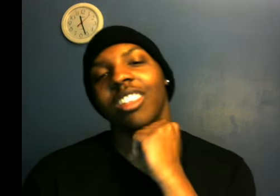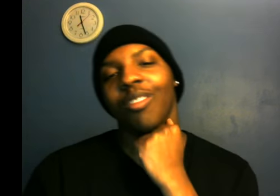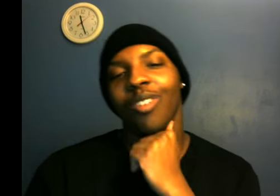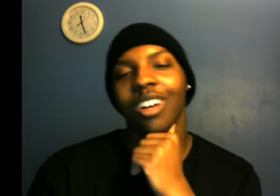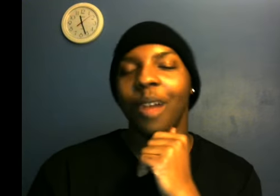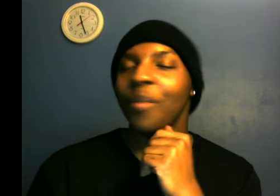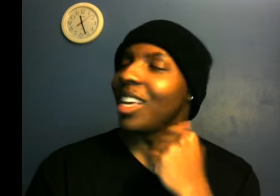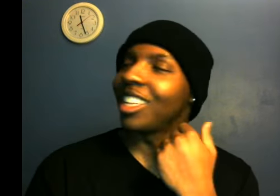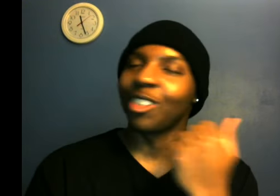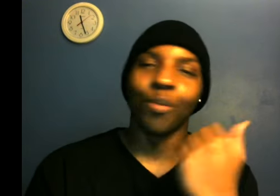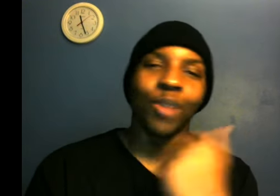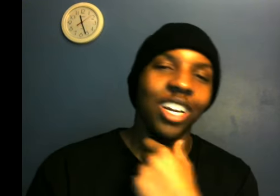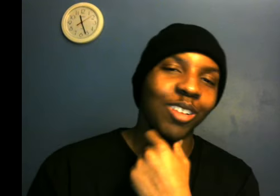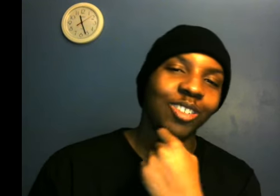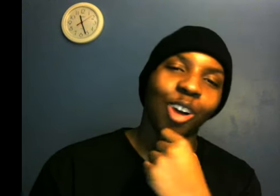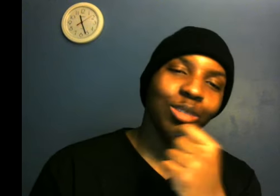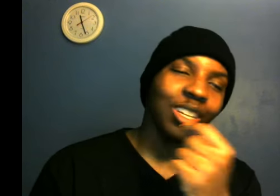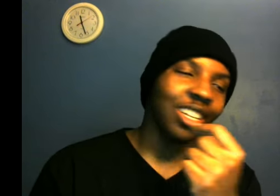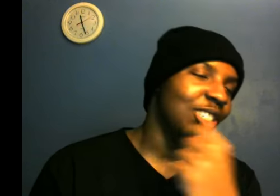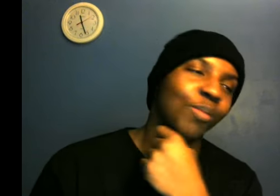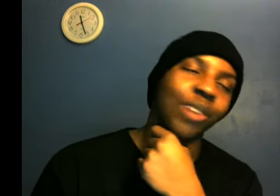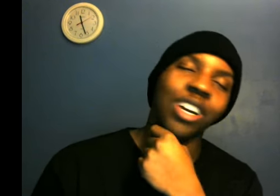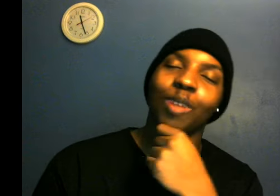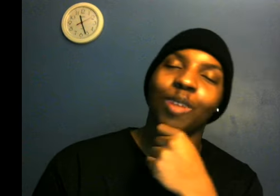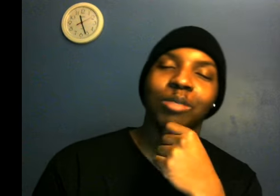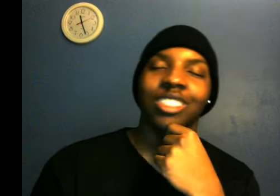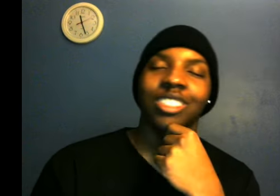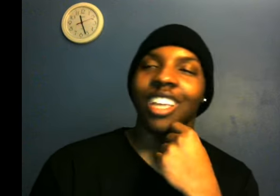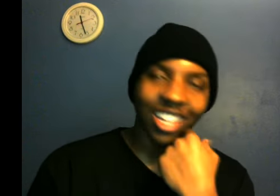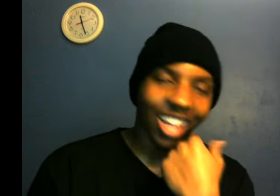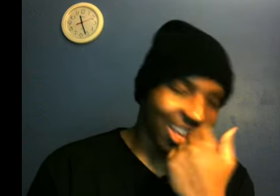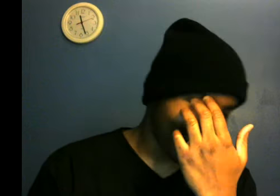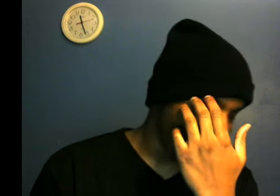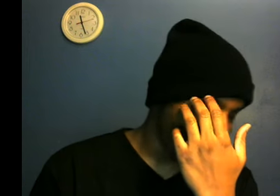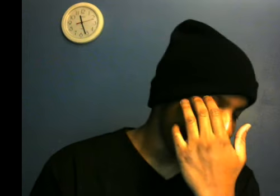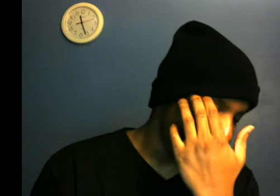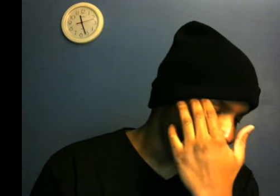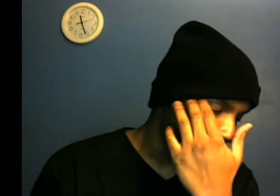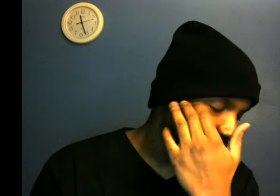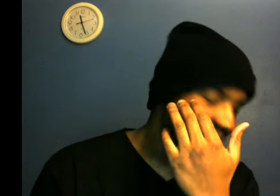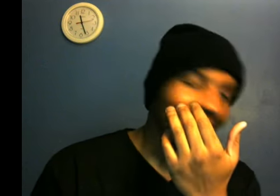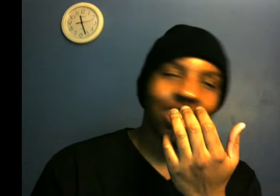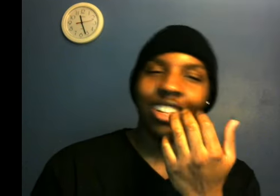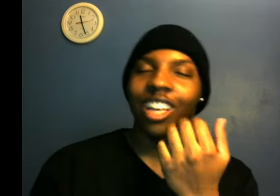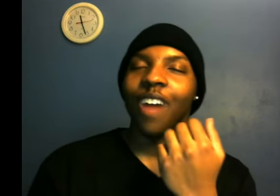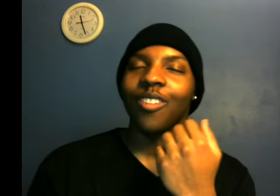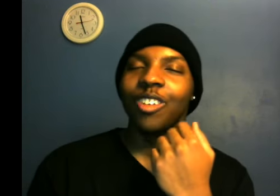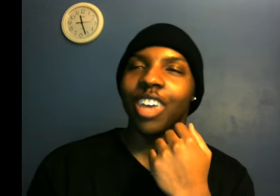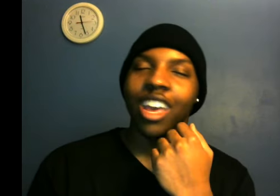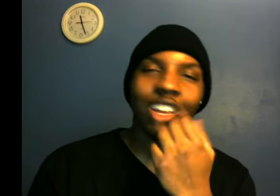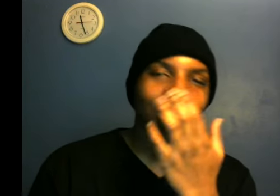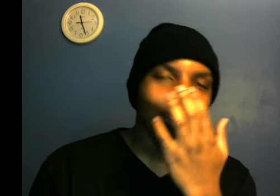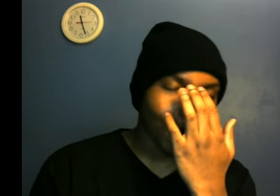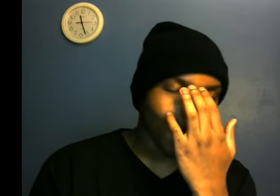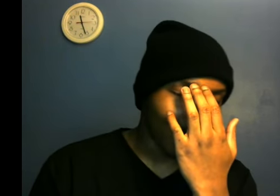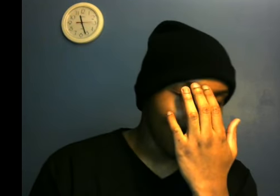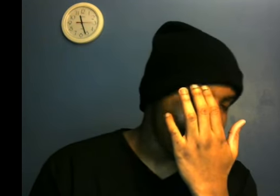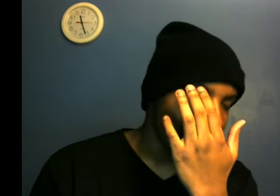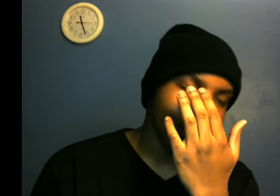Fuck. I mean, get your money, you know what saying? Get your money, but I'm just saying, like, come on, now. Calvin, you can't give up a few million,